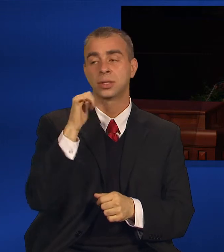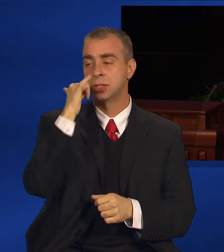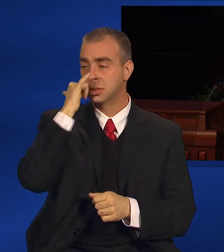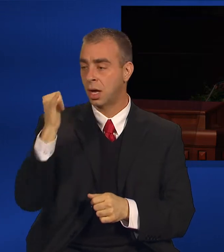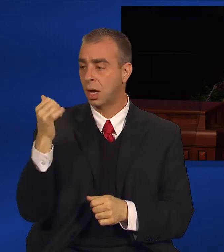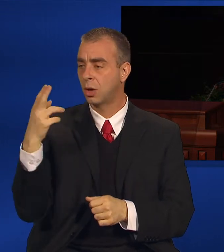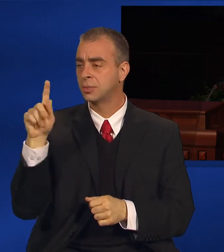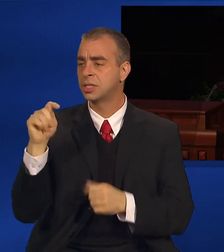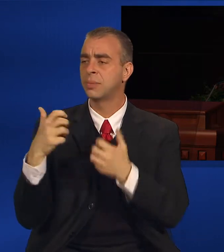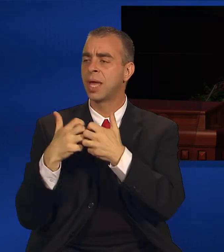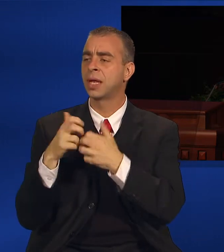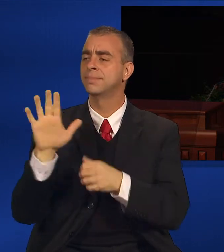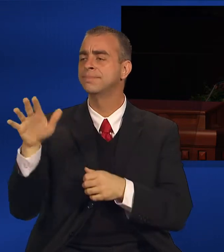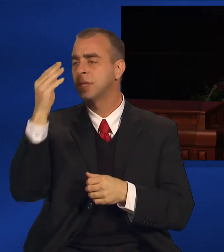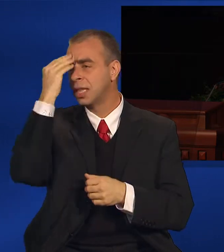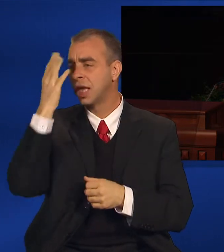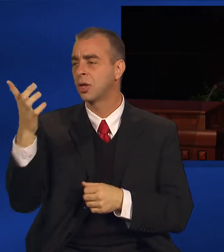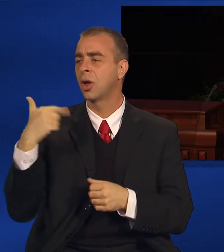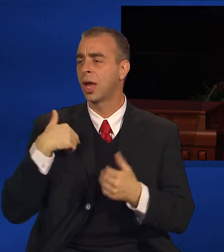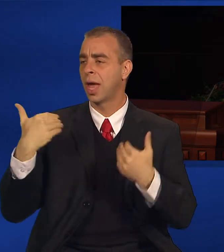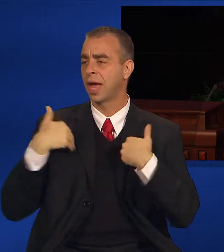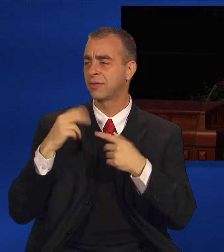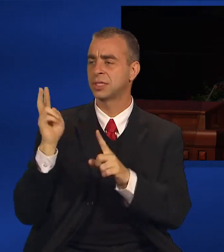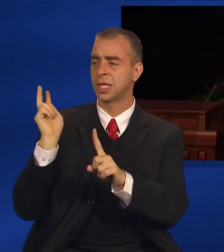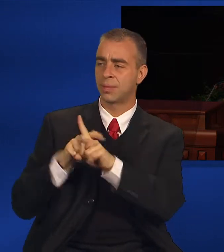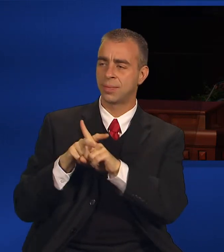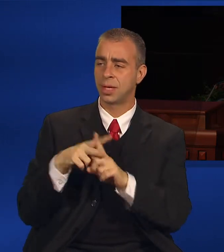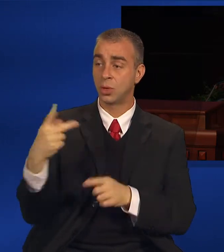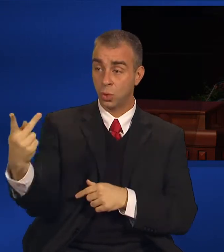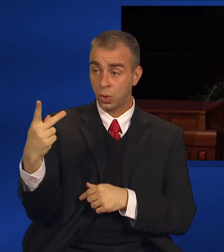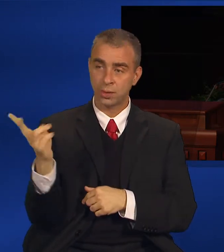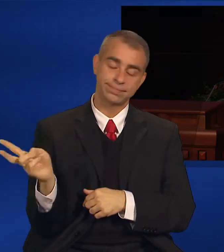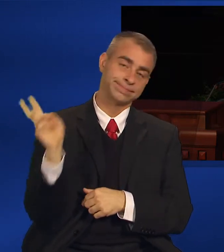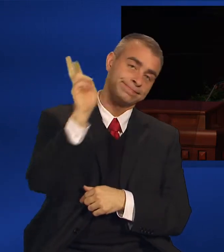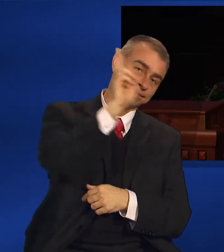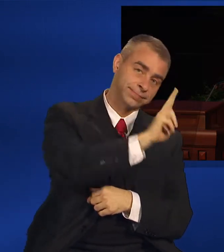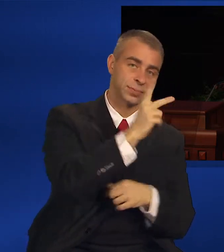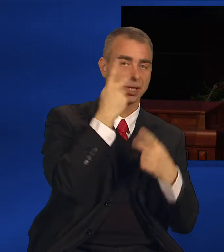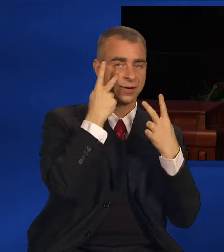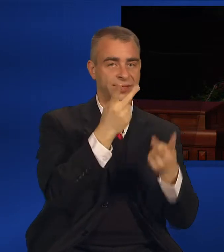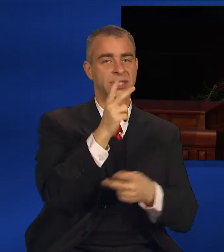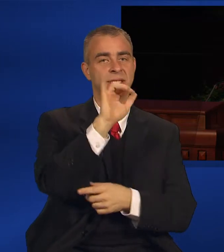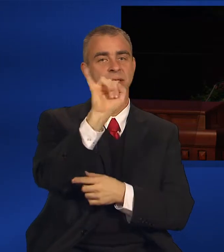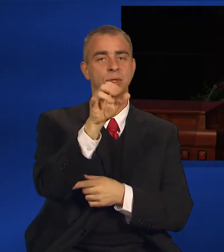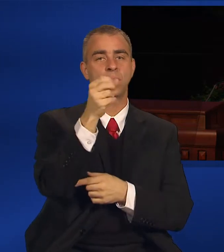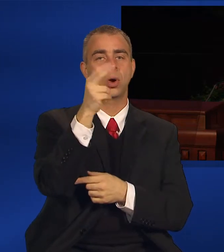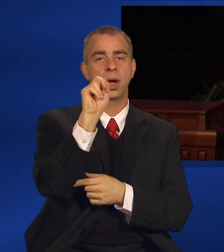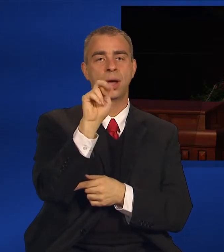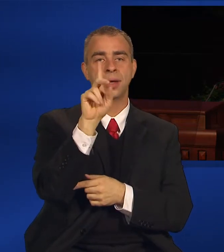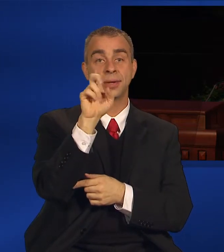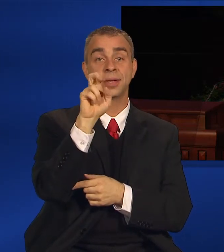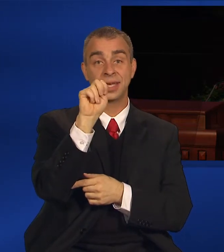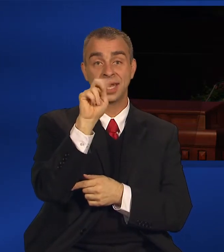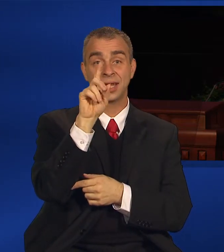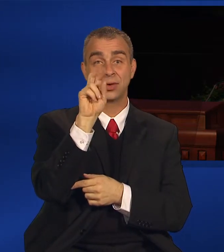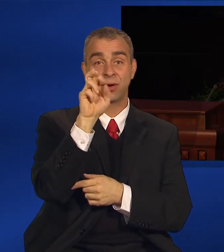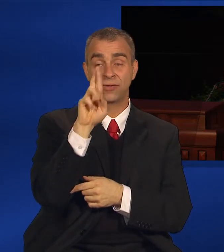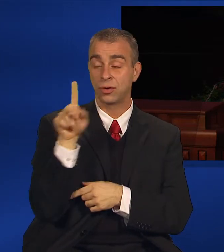and said to him, We have received an assignment to visit Brother Johann Dendorfer. Would you be available